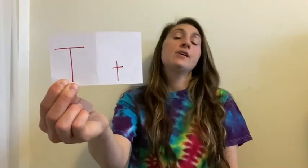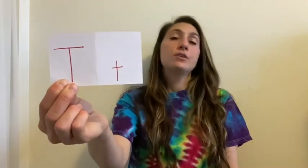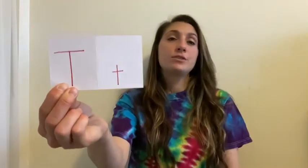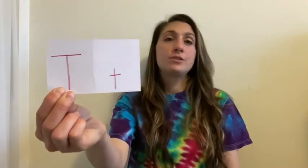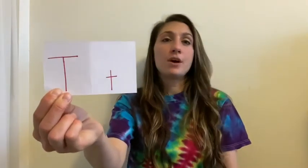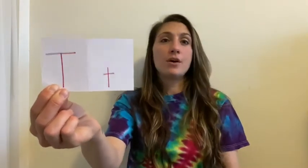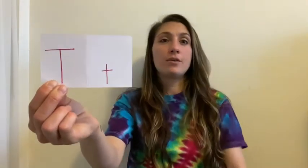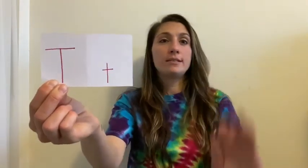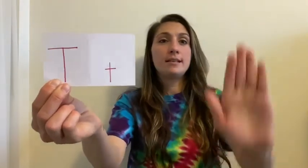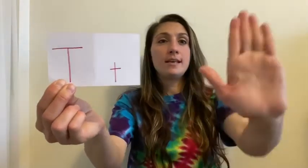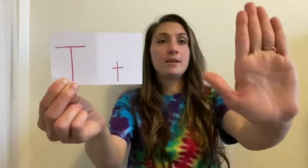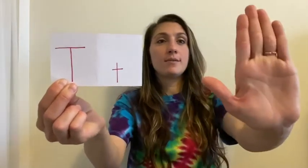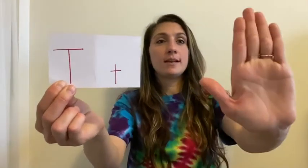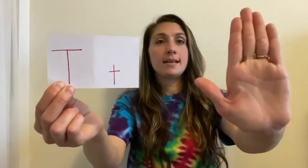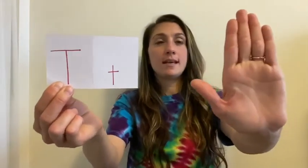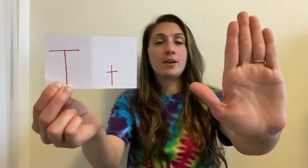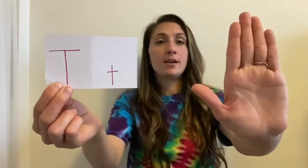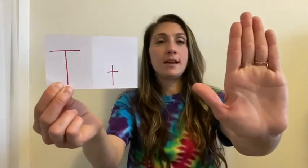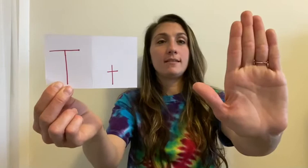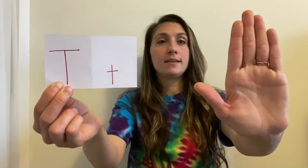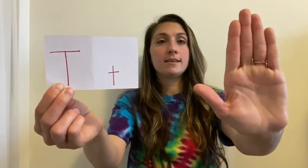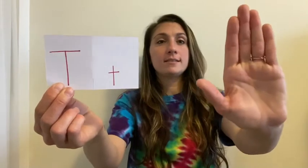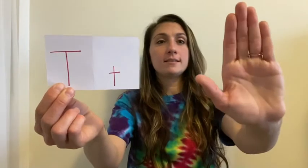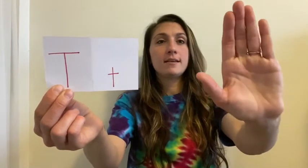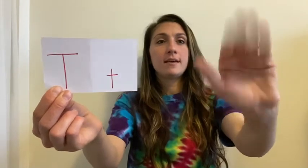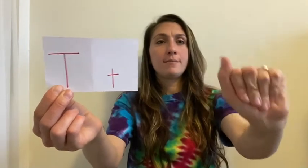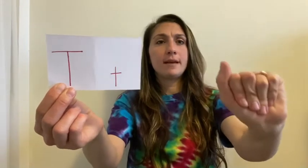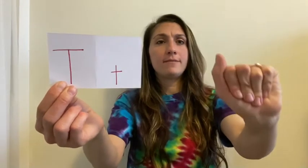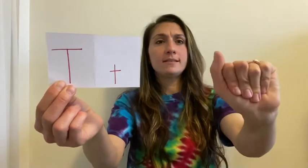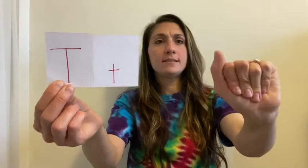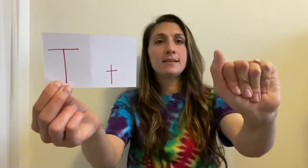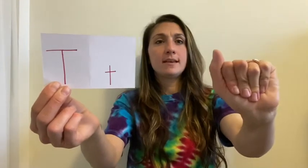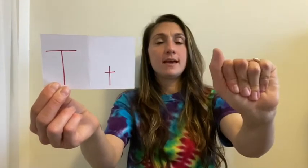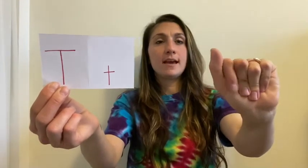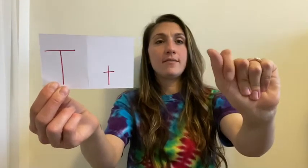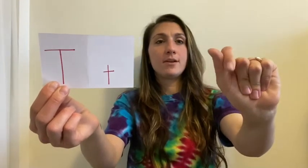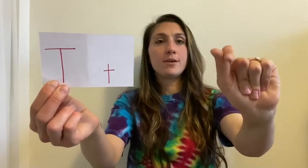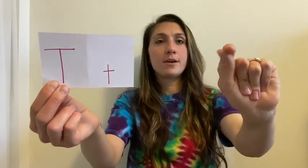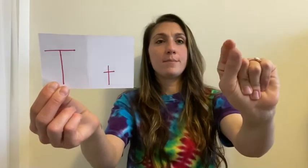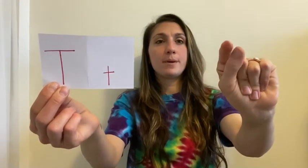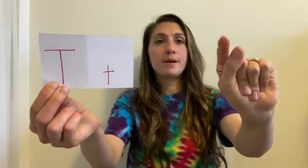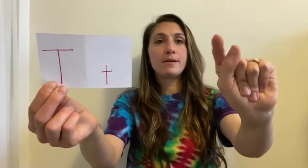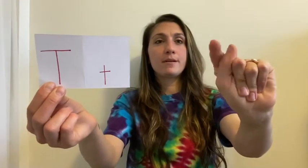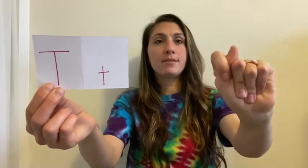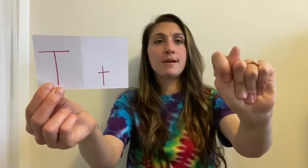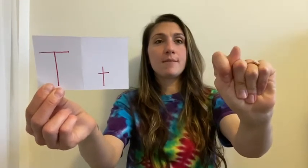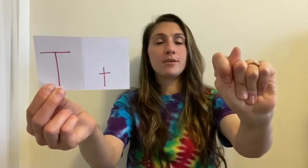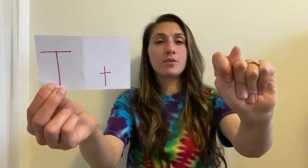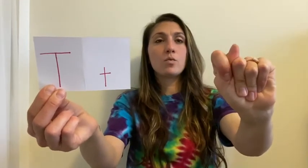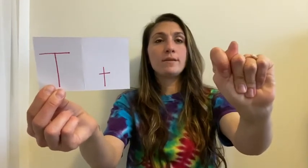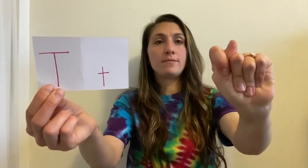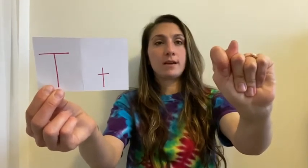So T, we're gonna take your hand like this, make a fist, and then you're gonna put your thumb under one finger.